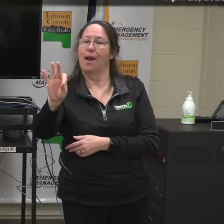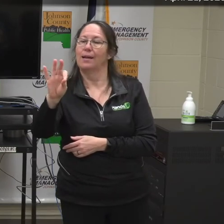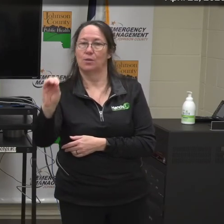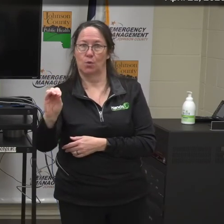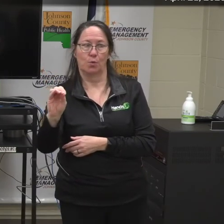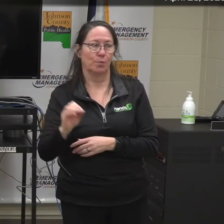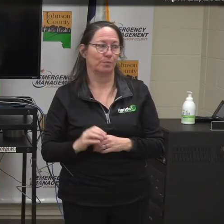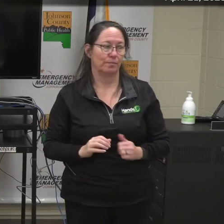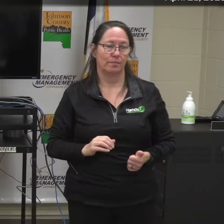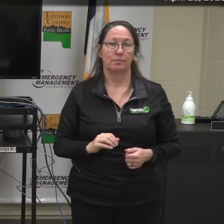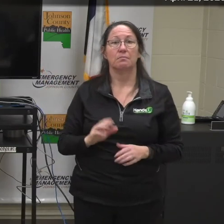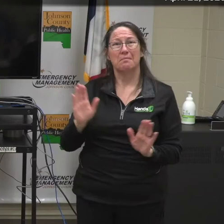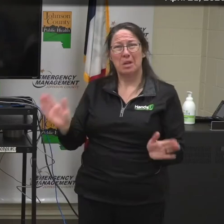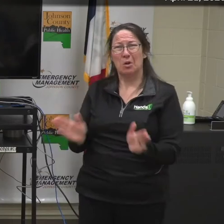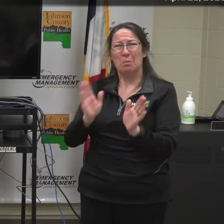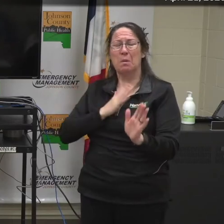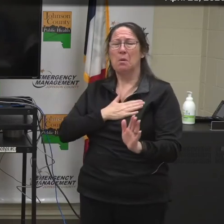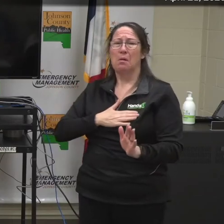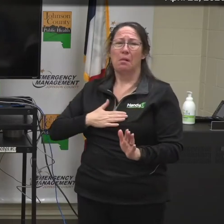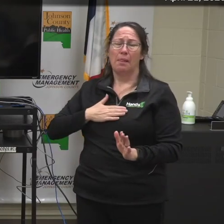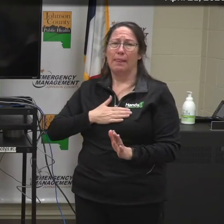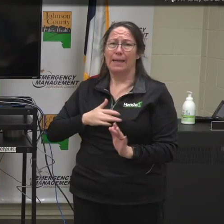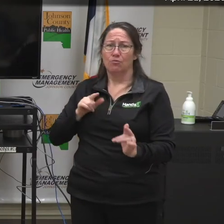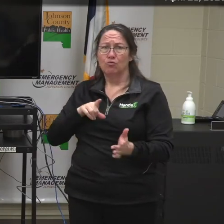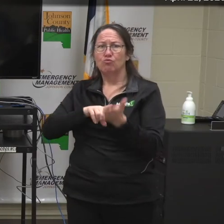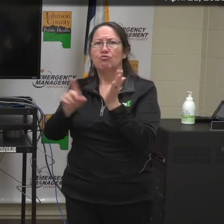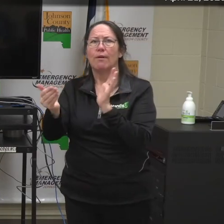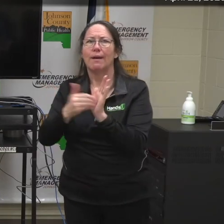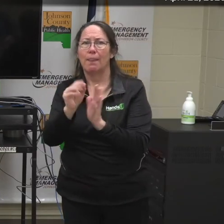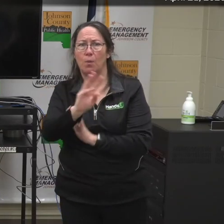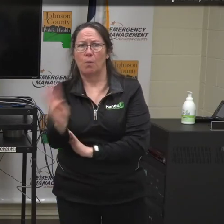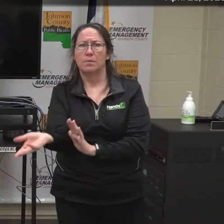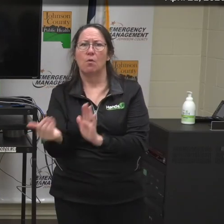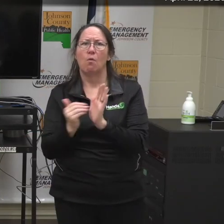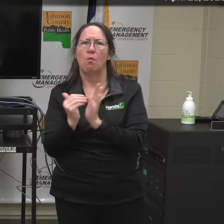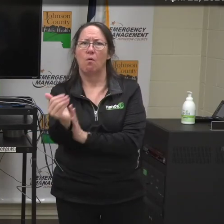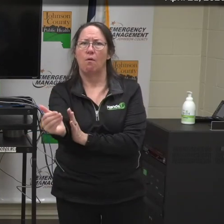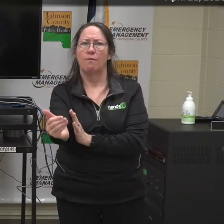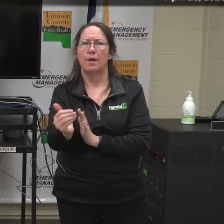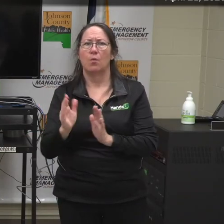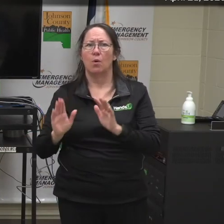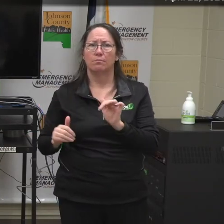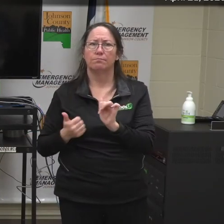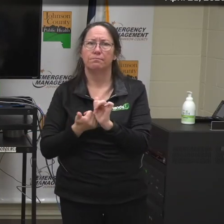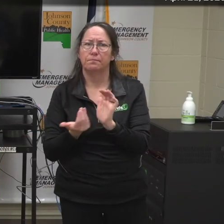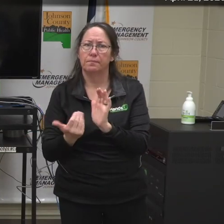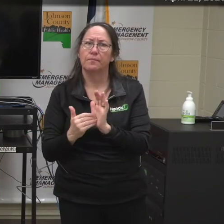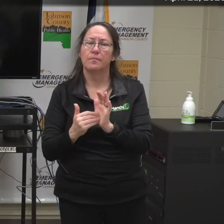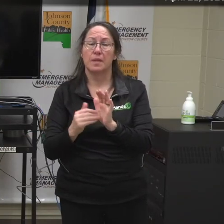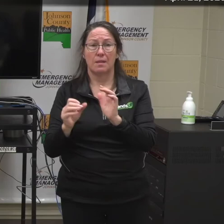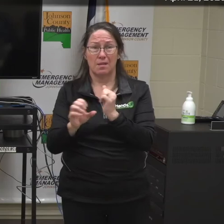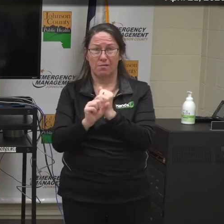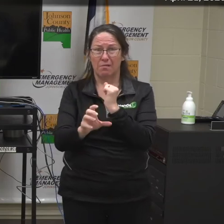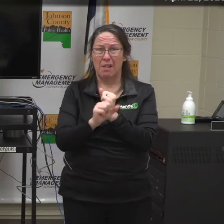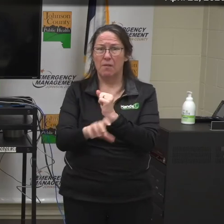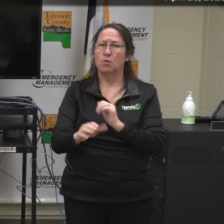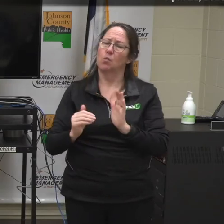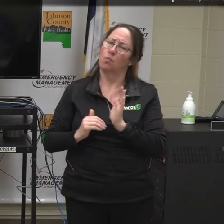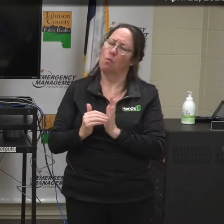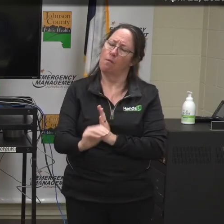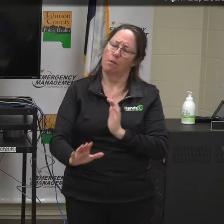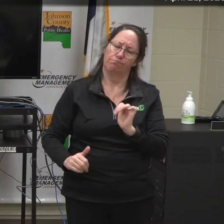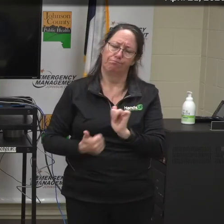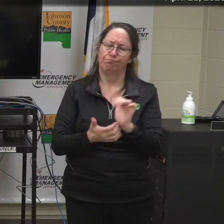I encourage folks to continue to check back to this website. We'll update these flyers on a regular